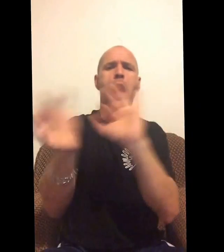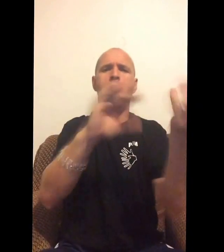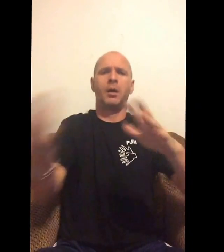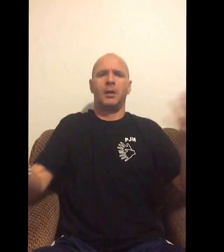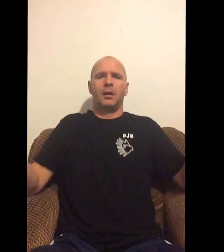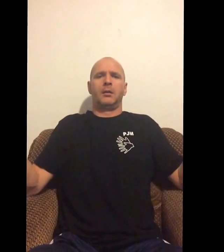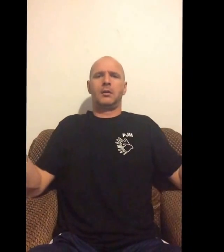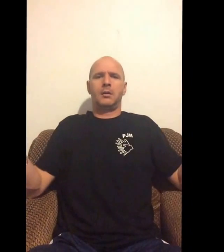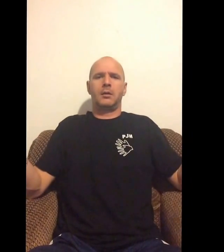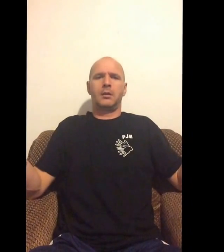shh